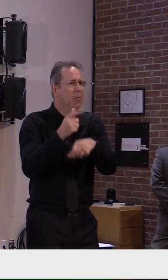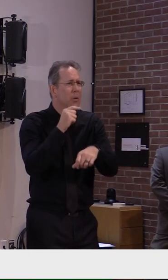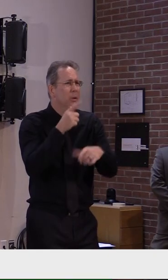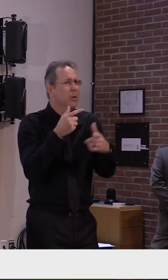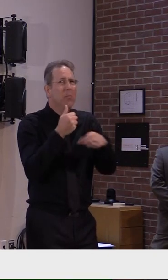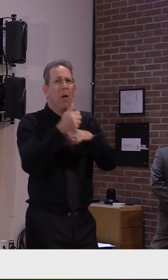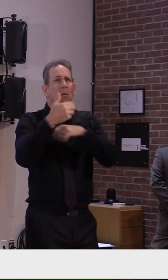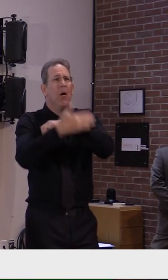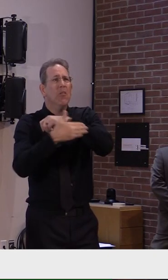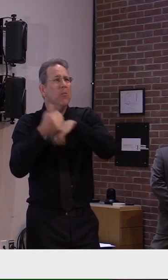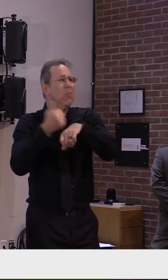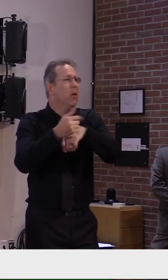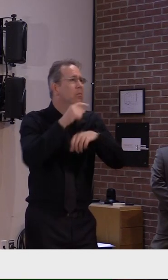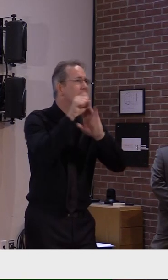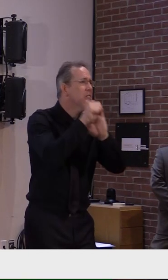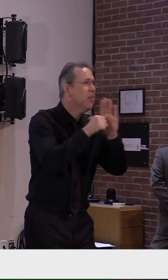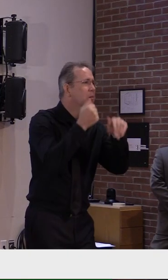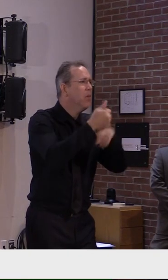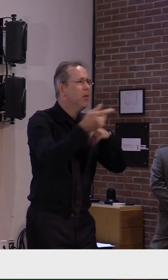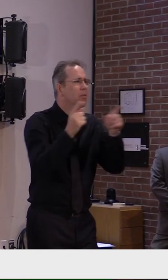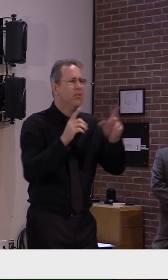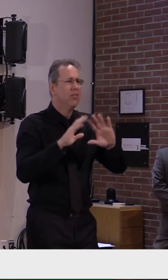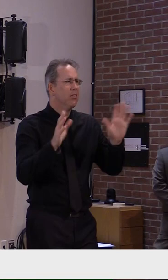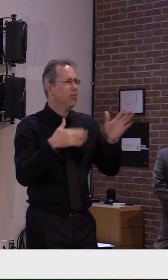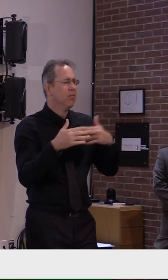It just happened to be in Washington County.